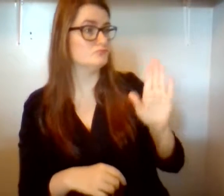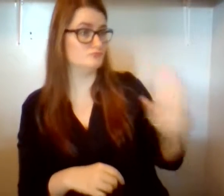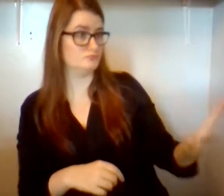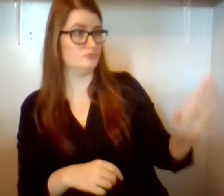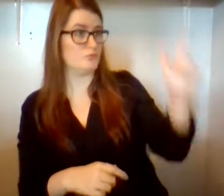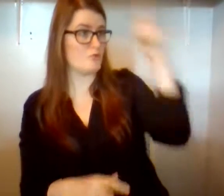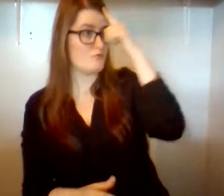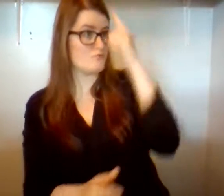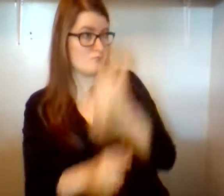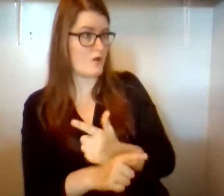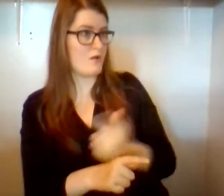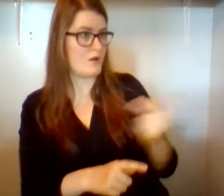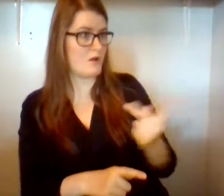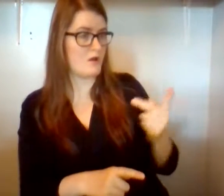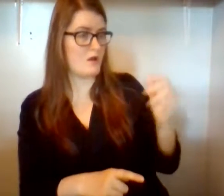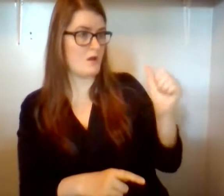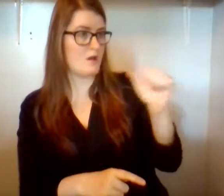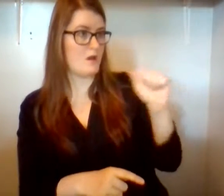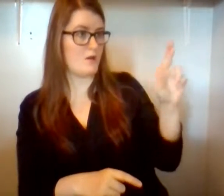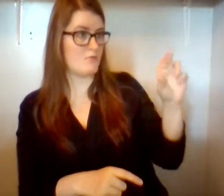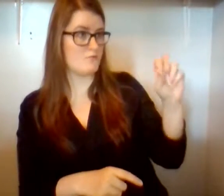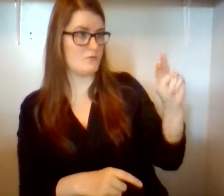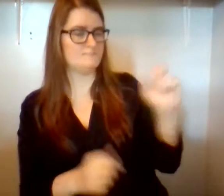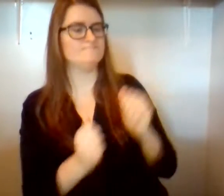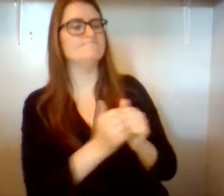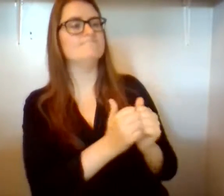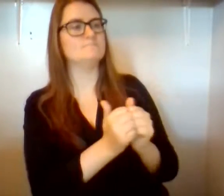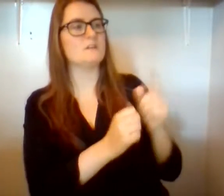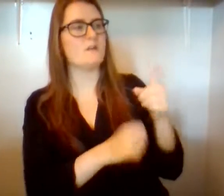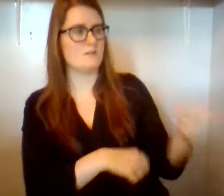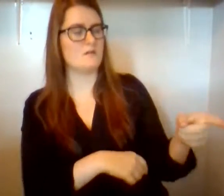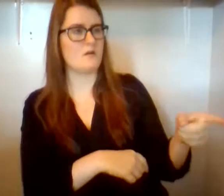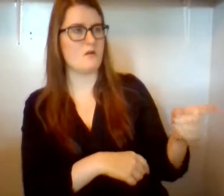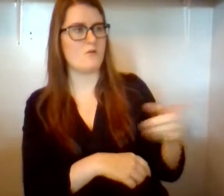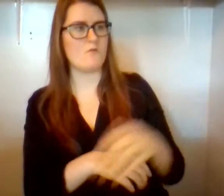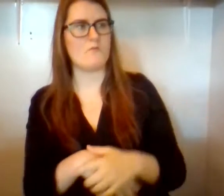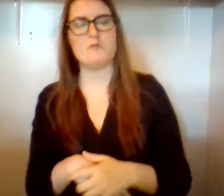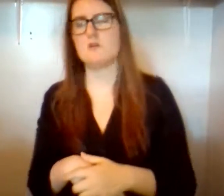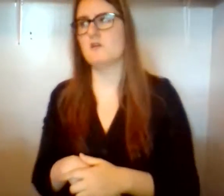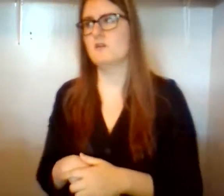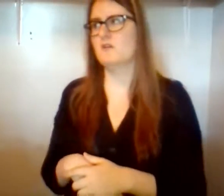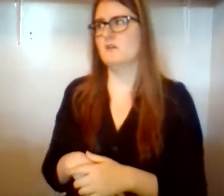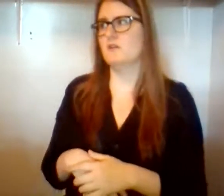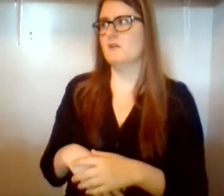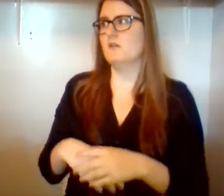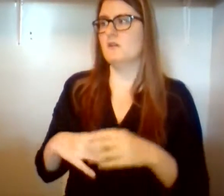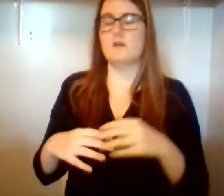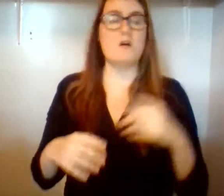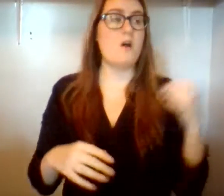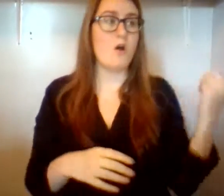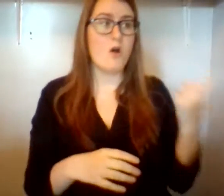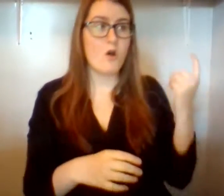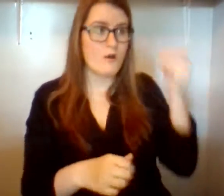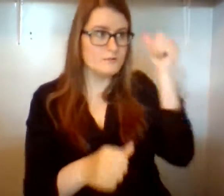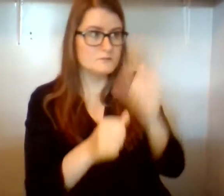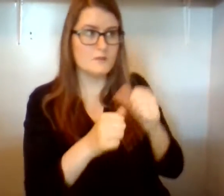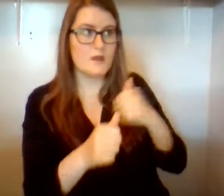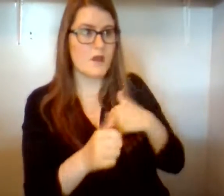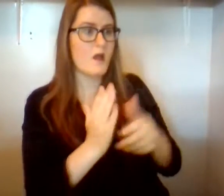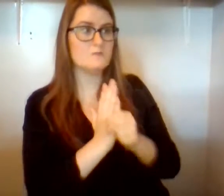Don't worry. We'll get through this together. Now go. Take this message to Pharaoh. Tell him God